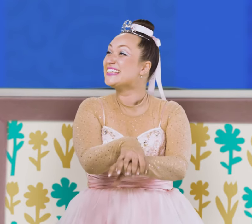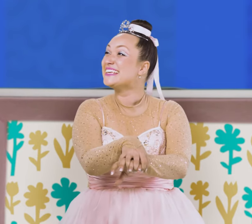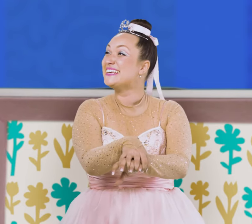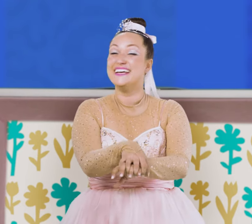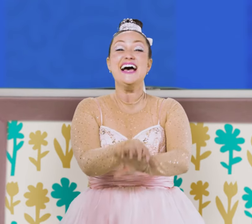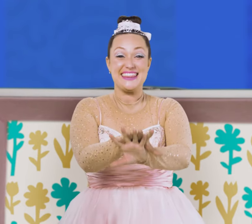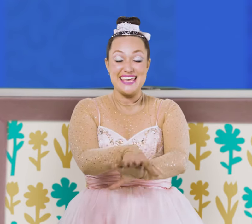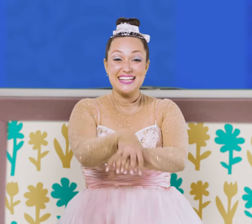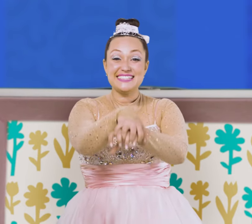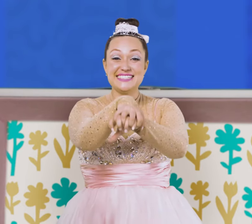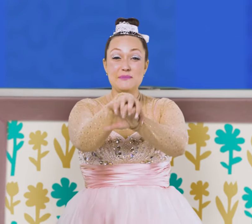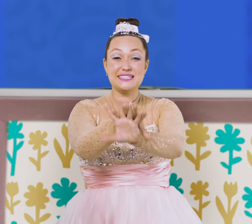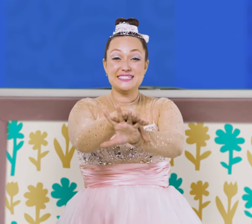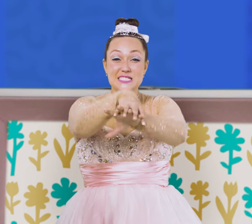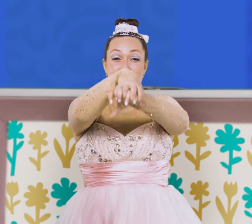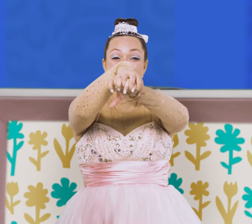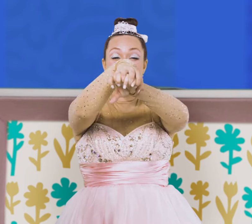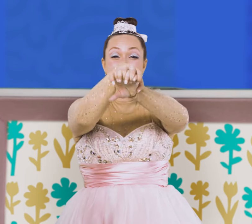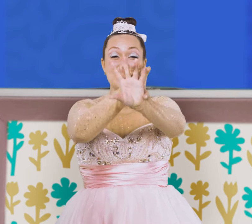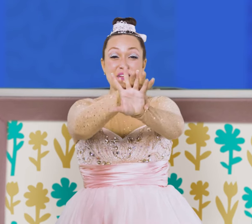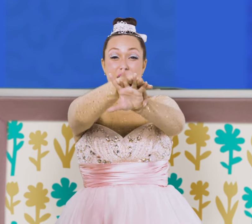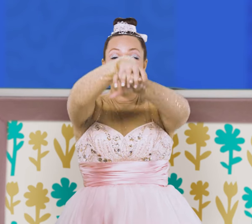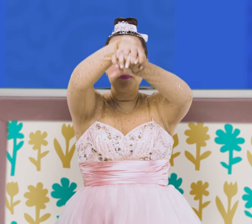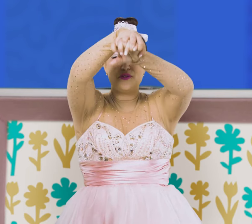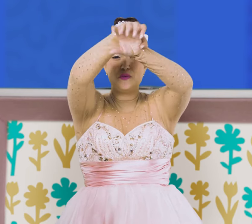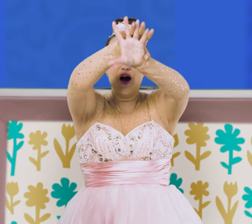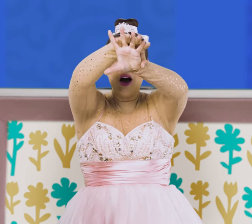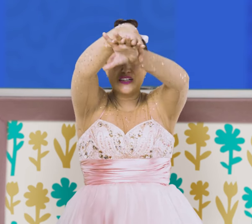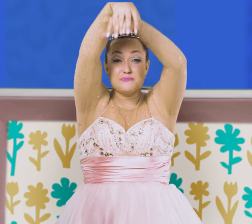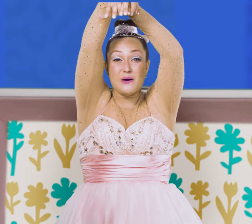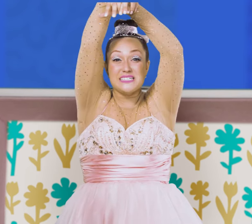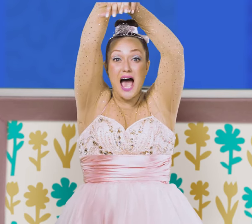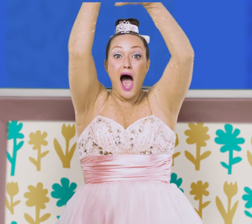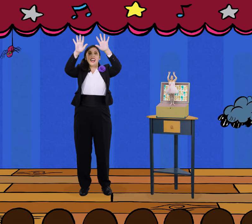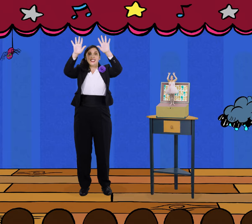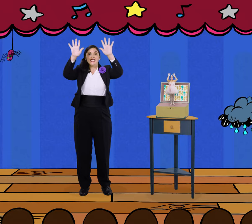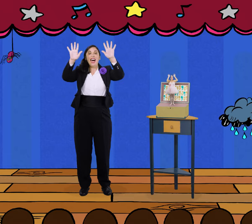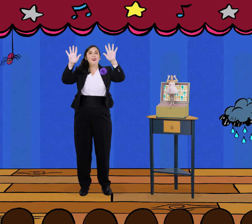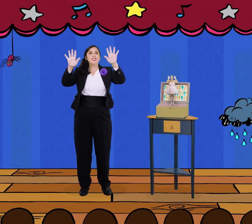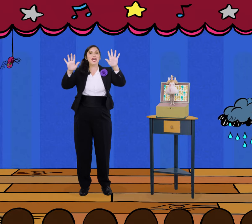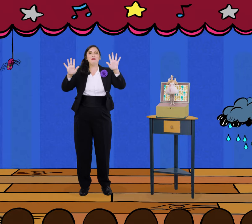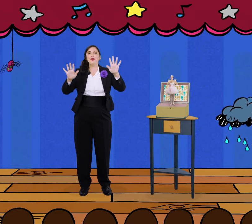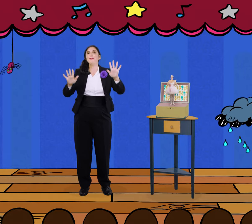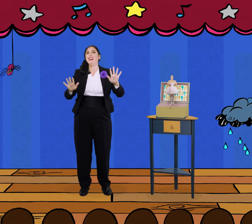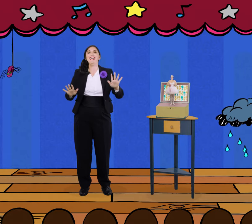The itsy bitsy spider climbed up the water spout Down came the rain